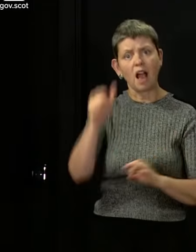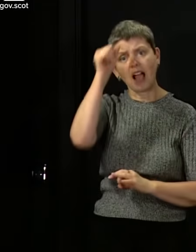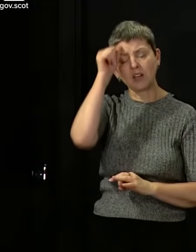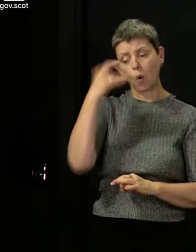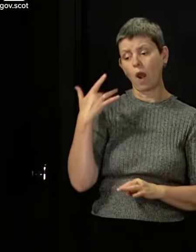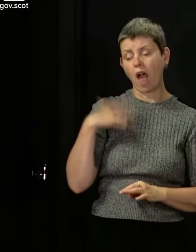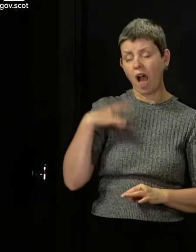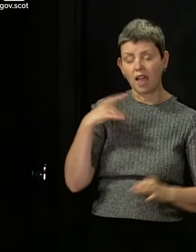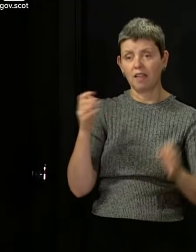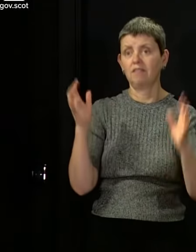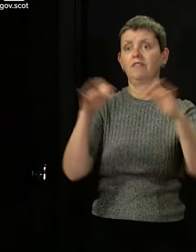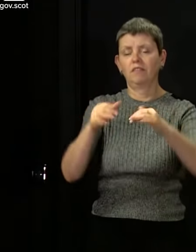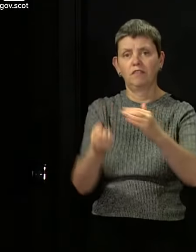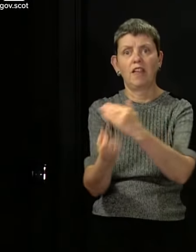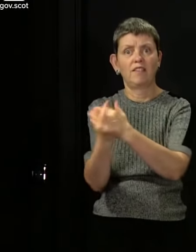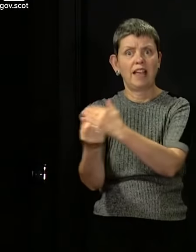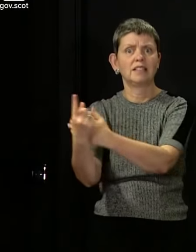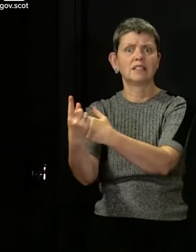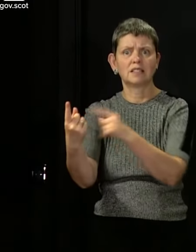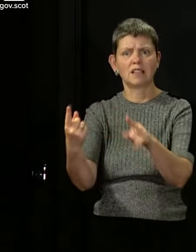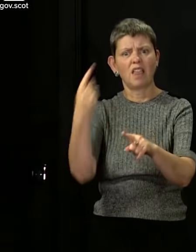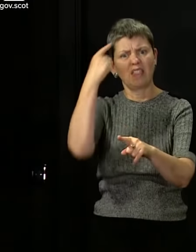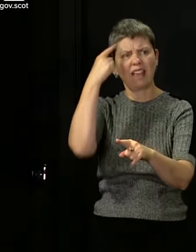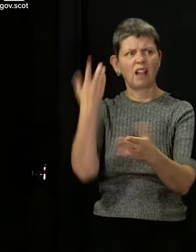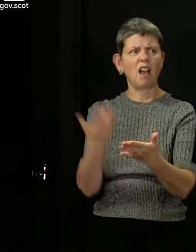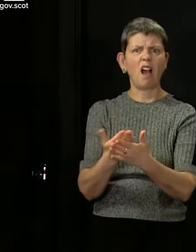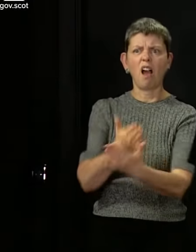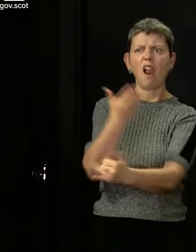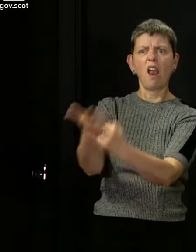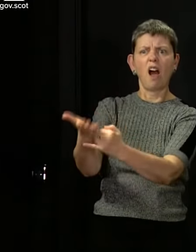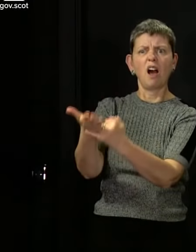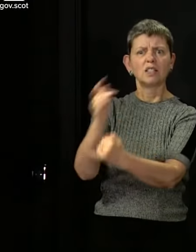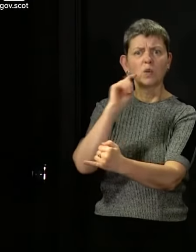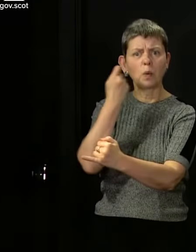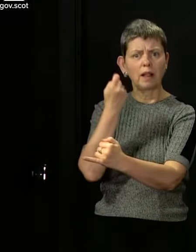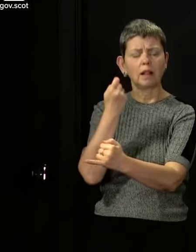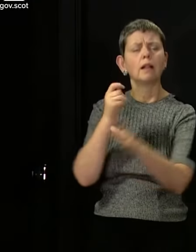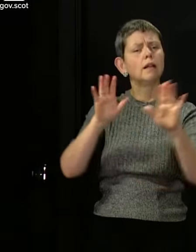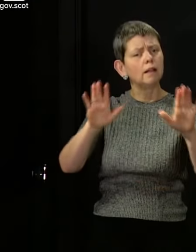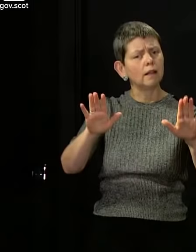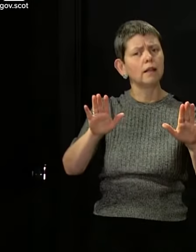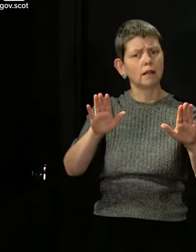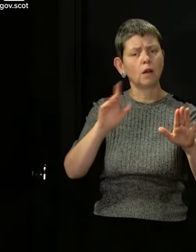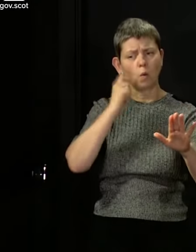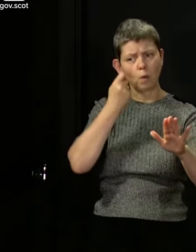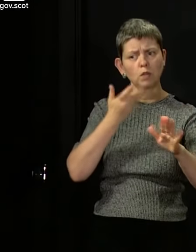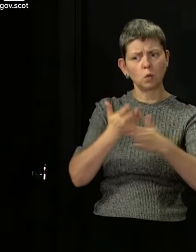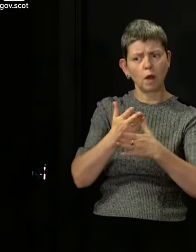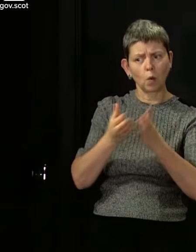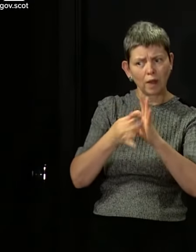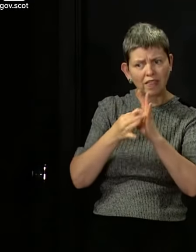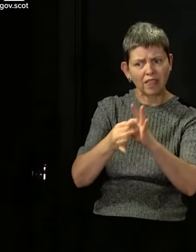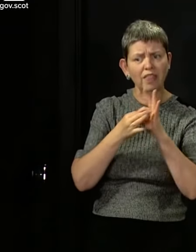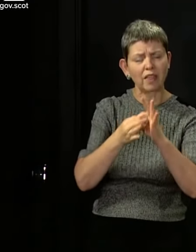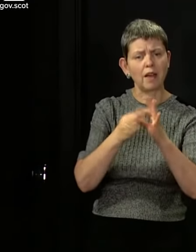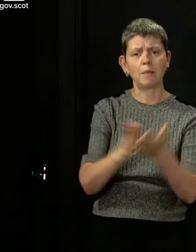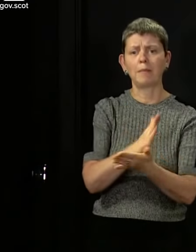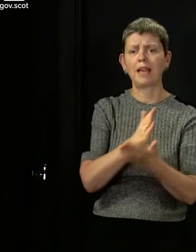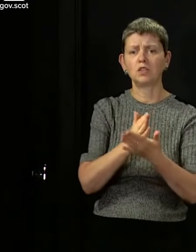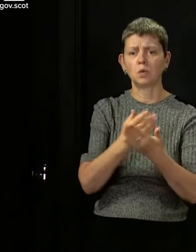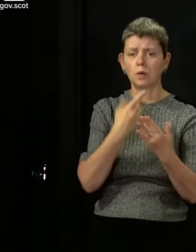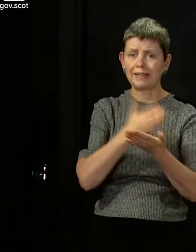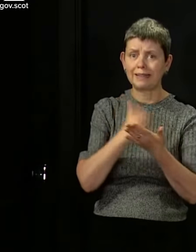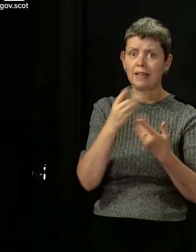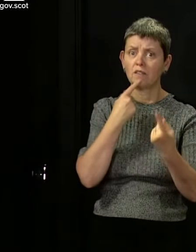sectors to open. We have not forgotten and we want to work with you and keep working with you to give as much clarity as possible, as soon as possible.